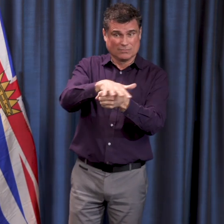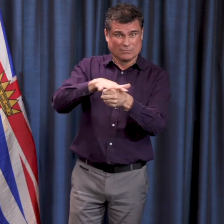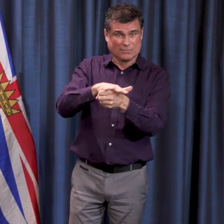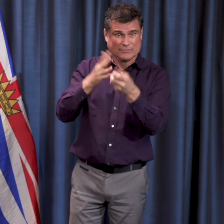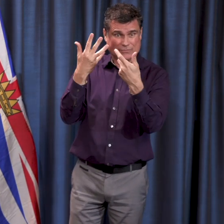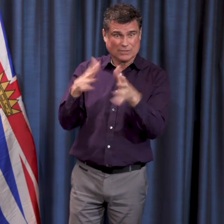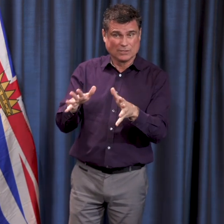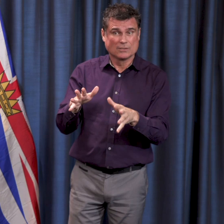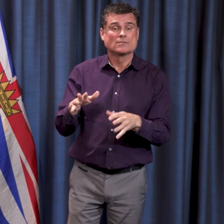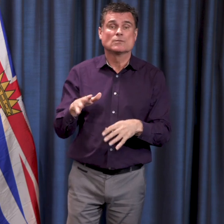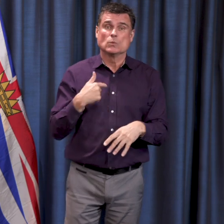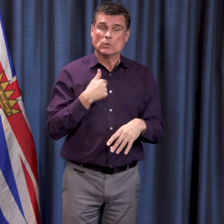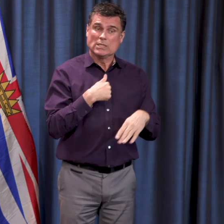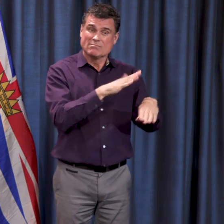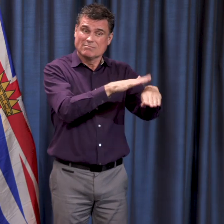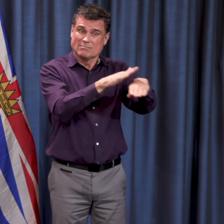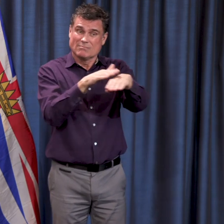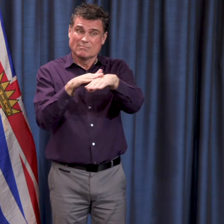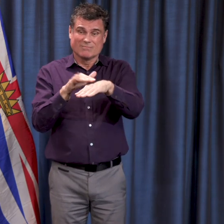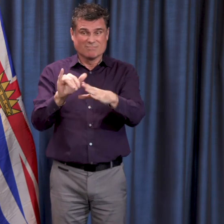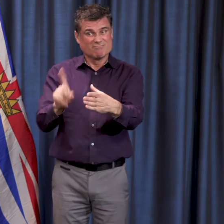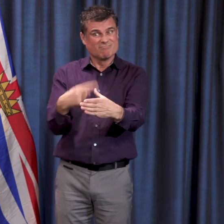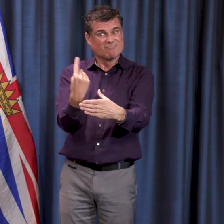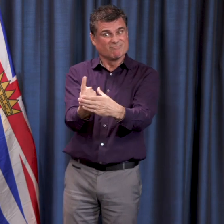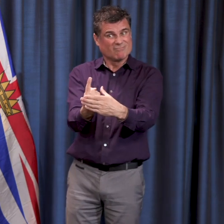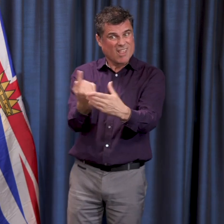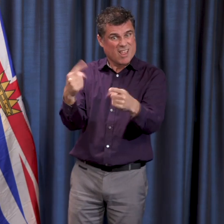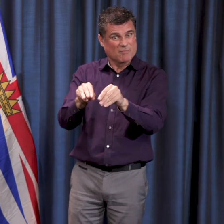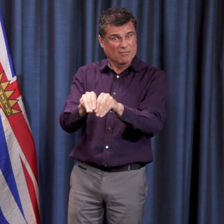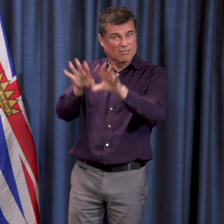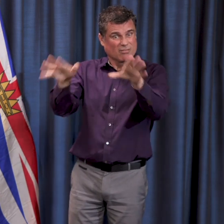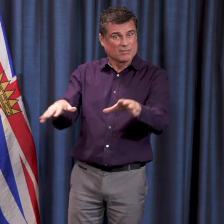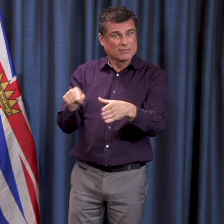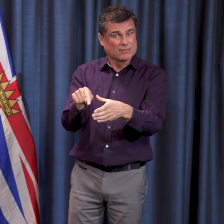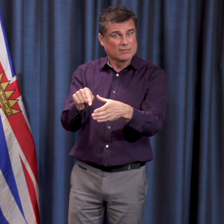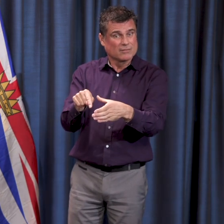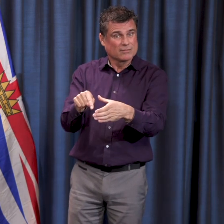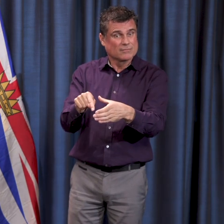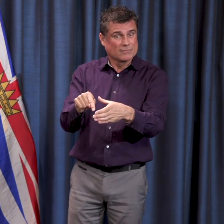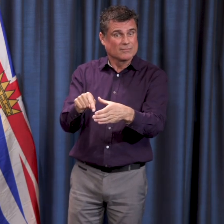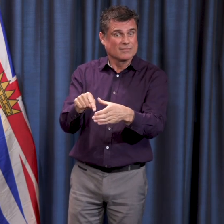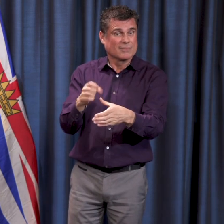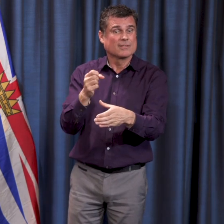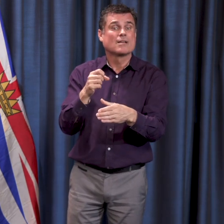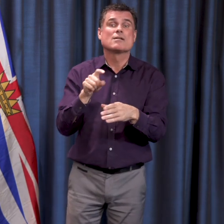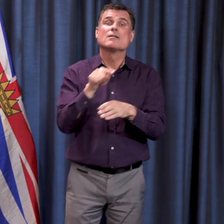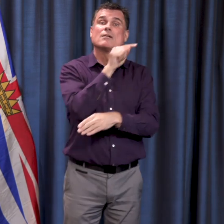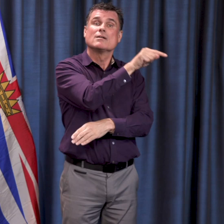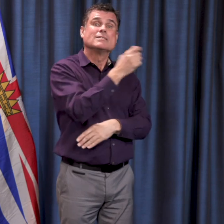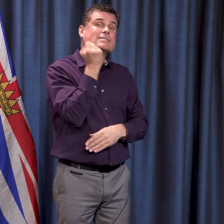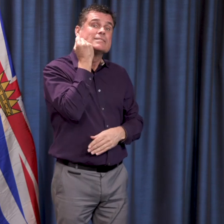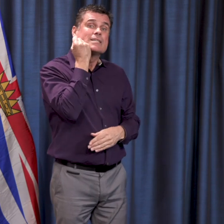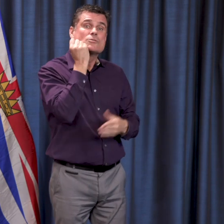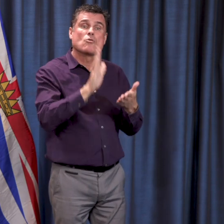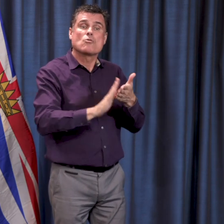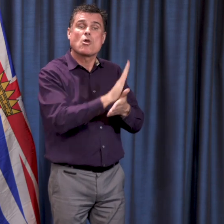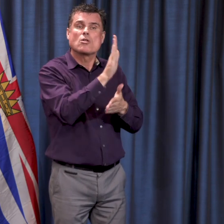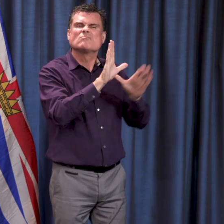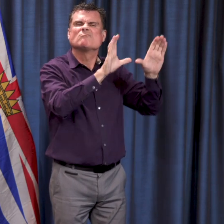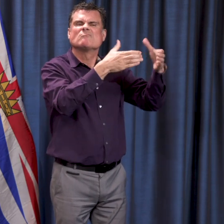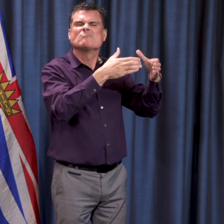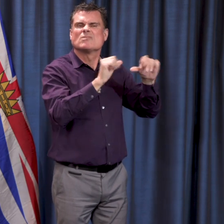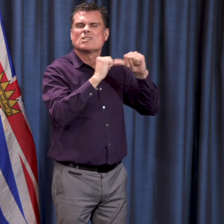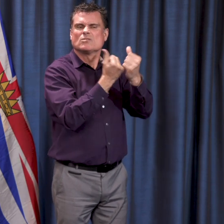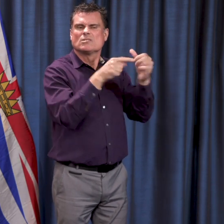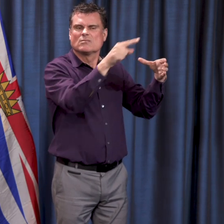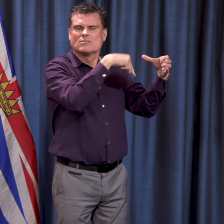self-isolate, the Dental College had also provided advice to dentists that they should cease all but emergency dental services